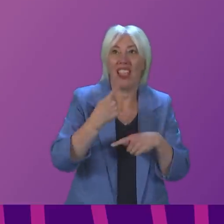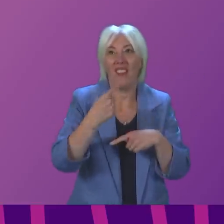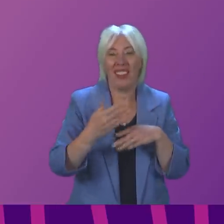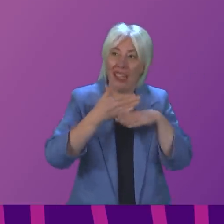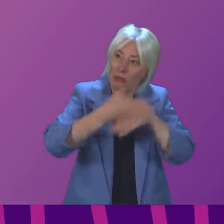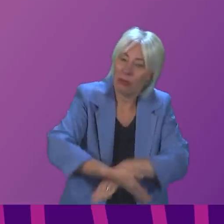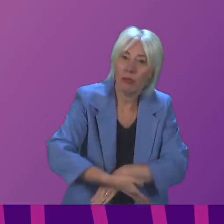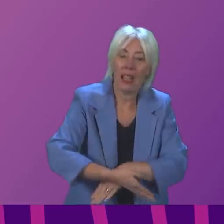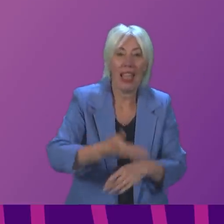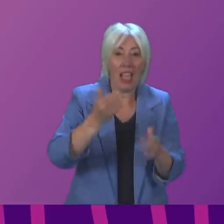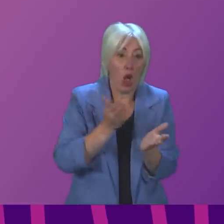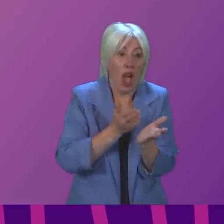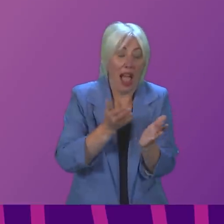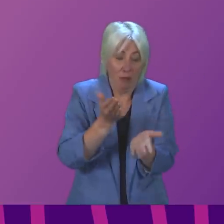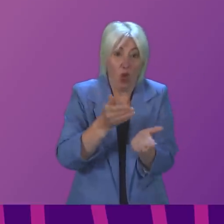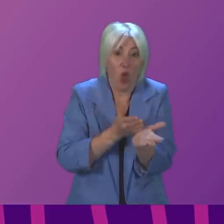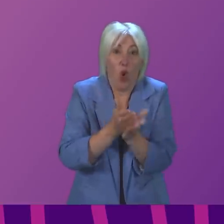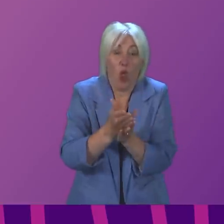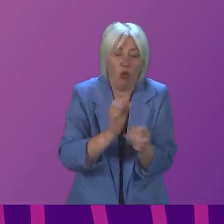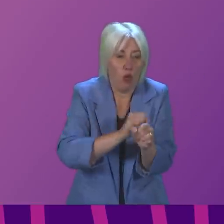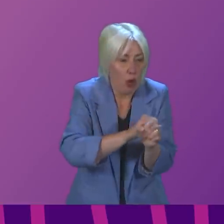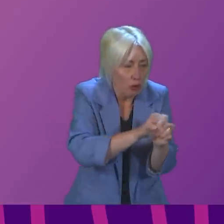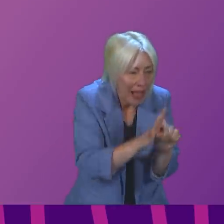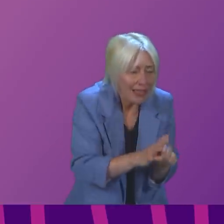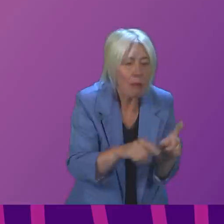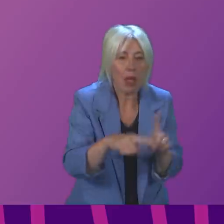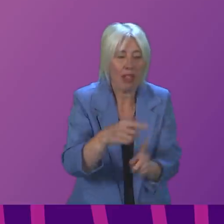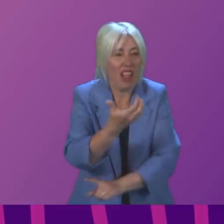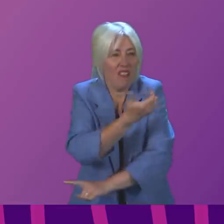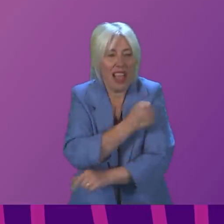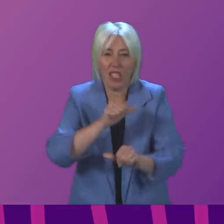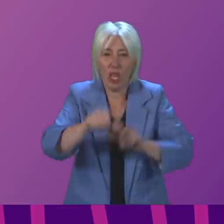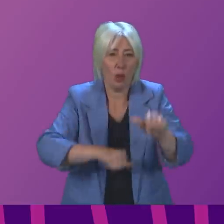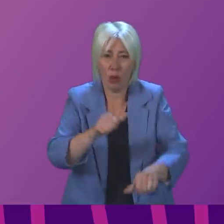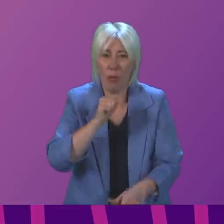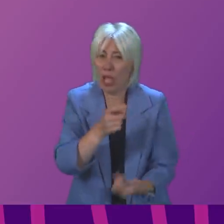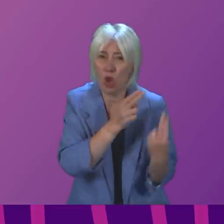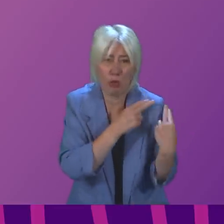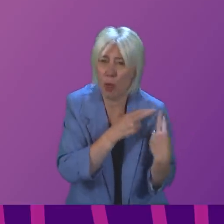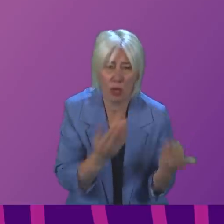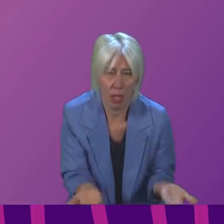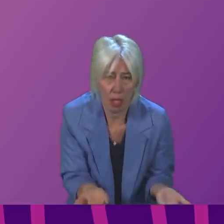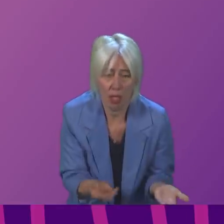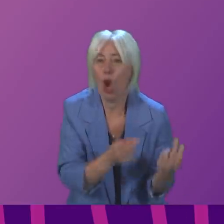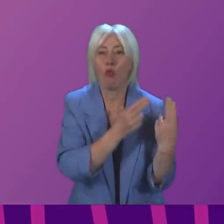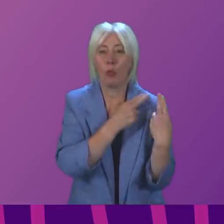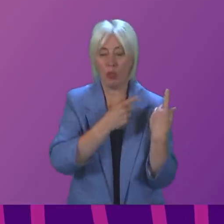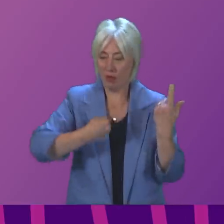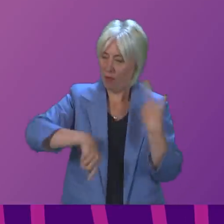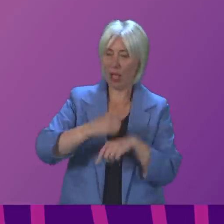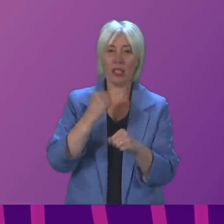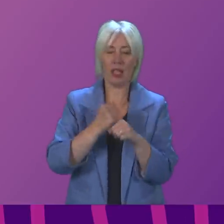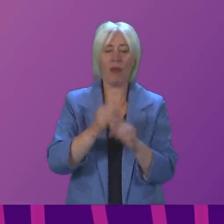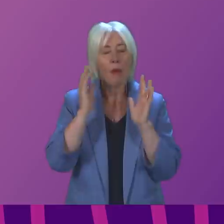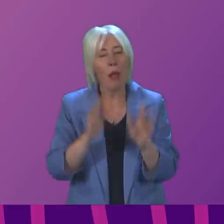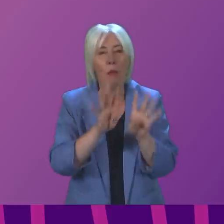done in the middle of a pandemic and a vaccination programme would not be the responsible thing to do. The responsible thing for government to do is to